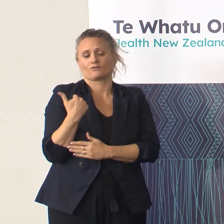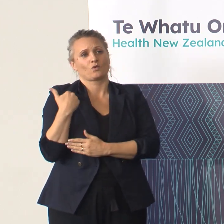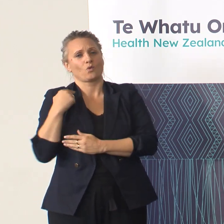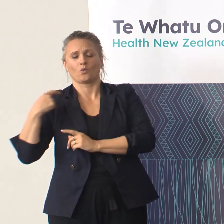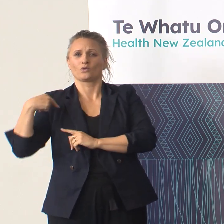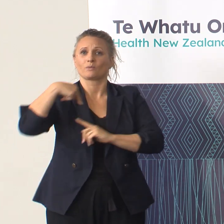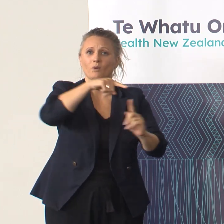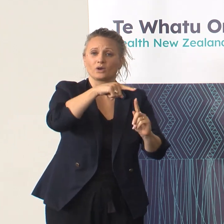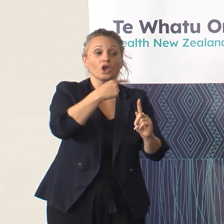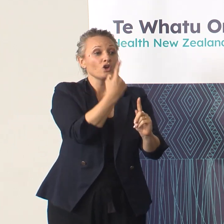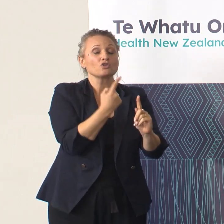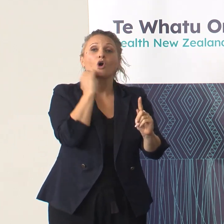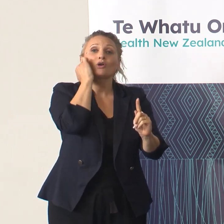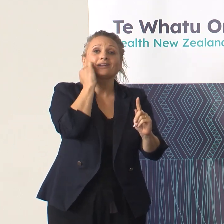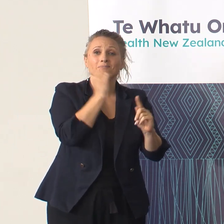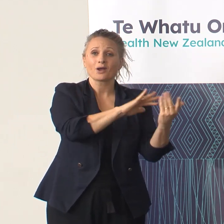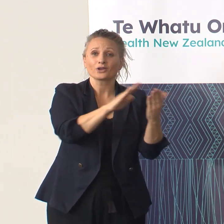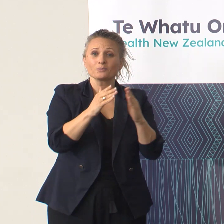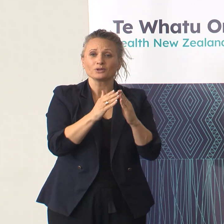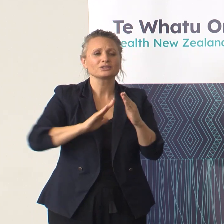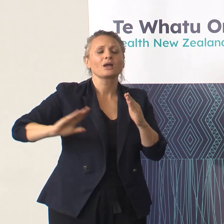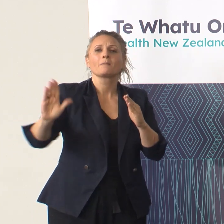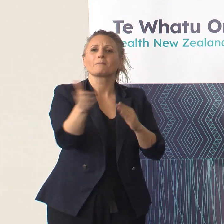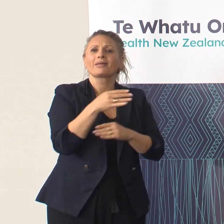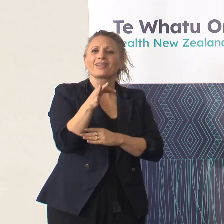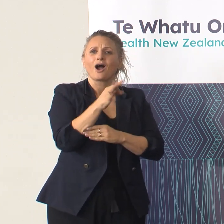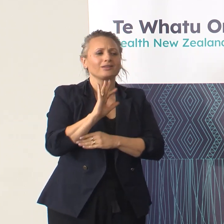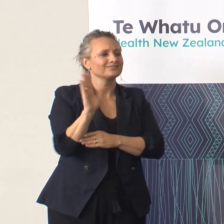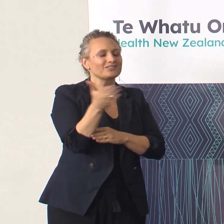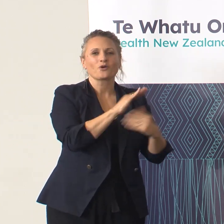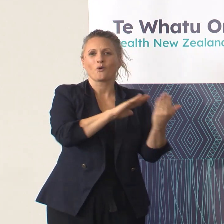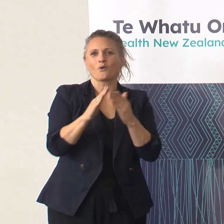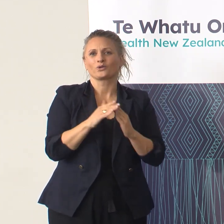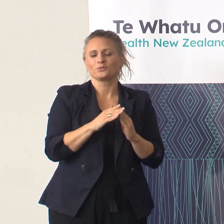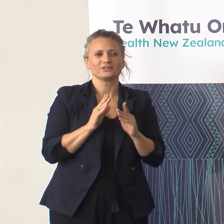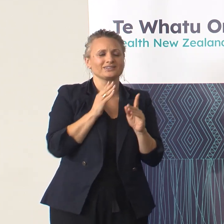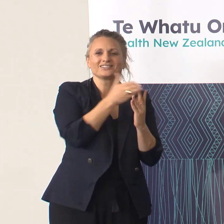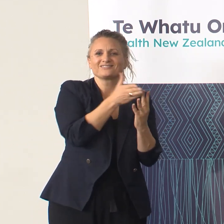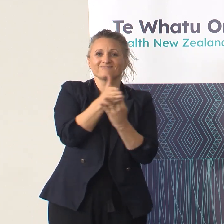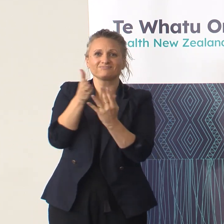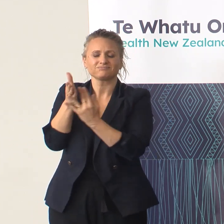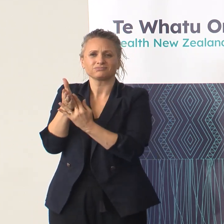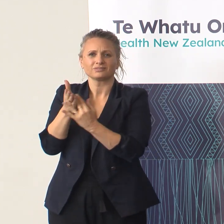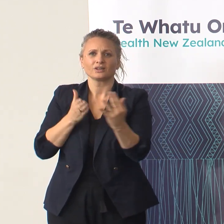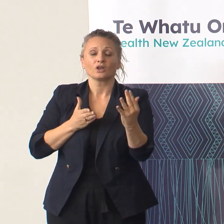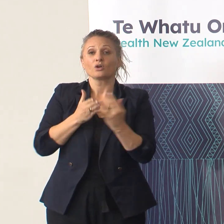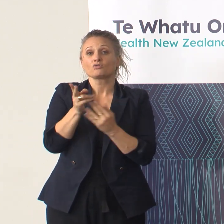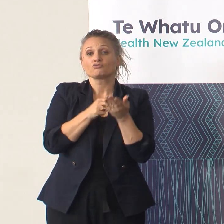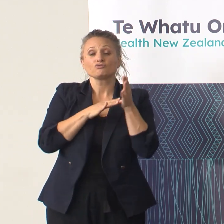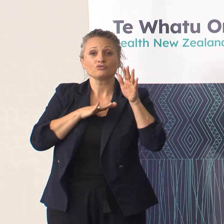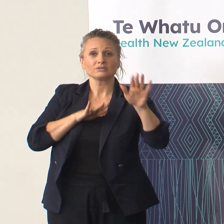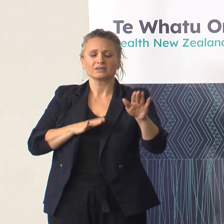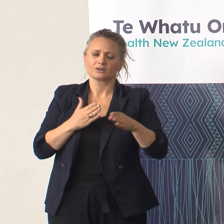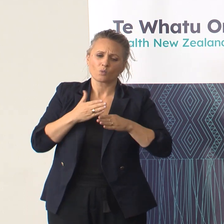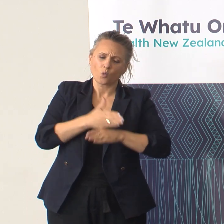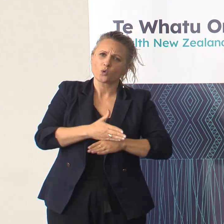not just the Māori communities, but all communities around the mō tū. Across the country, they are working at pace to keep providing